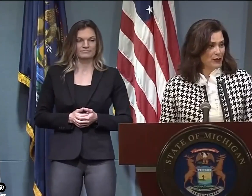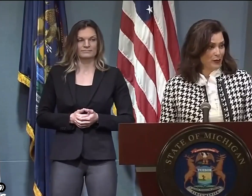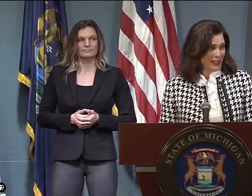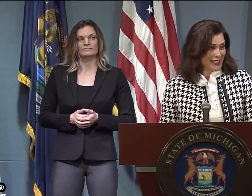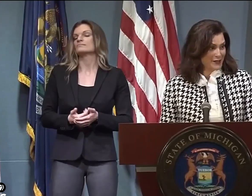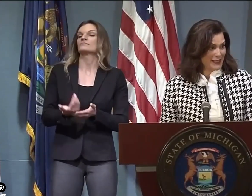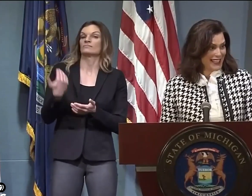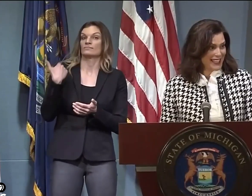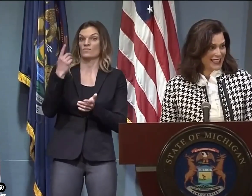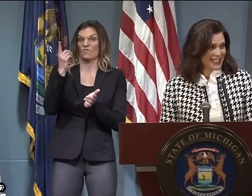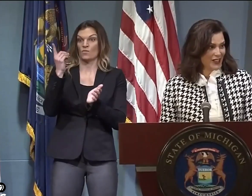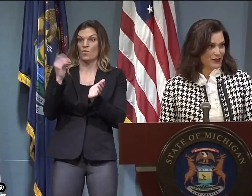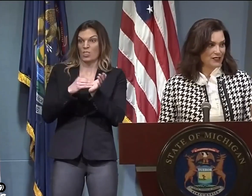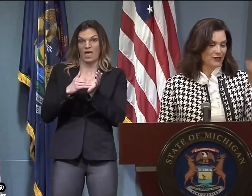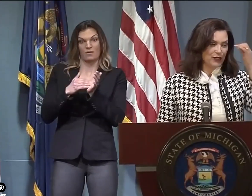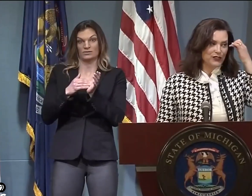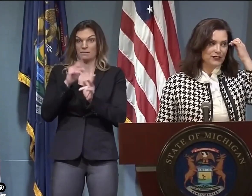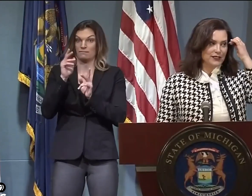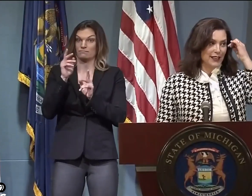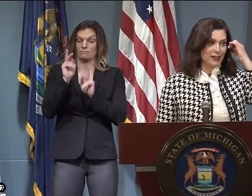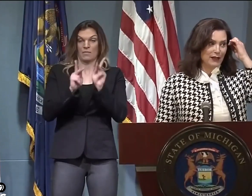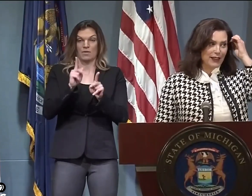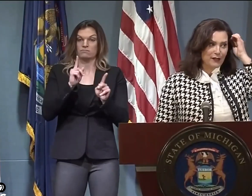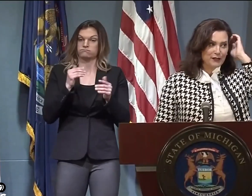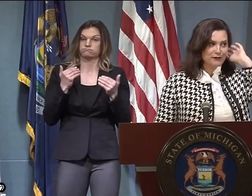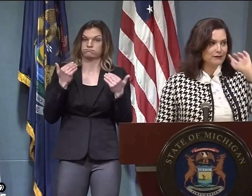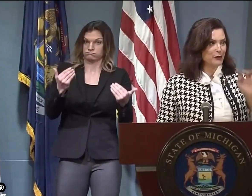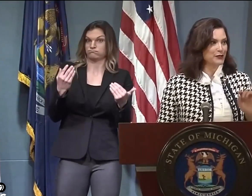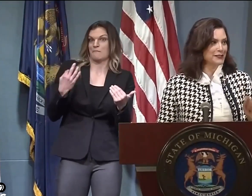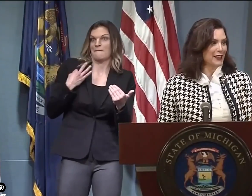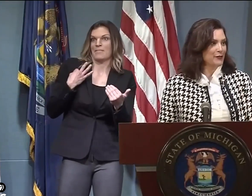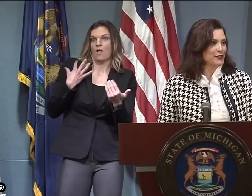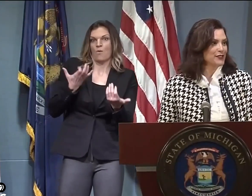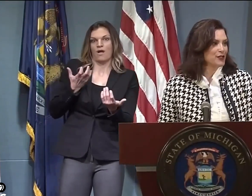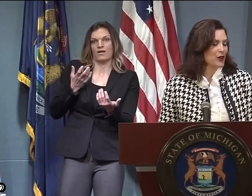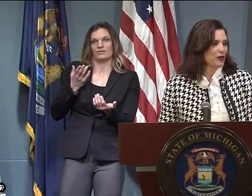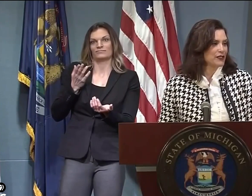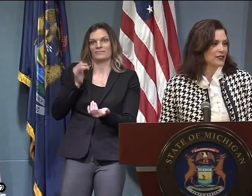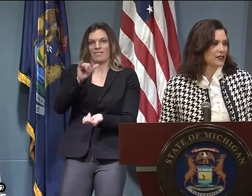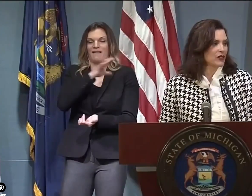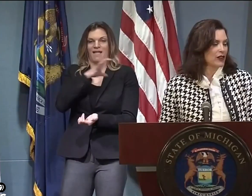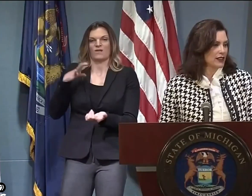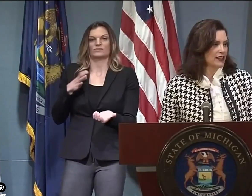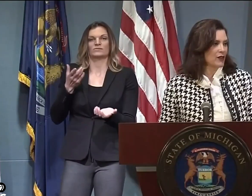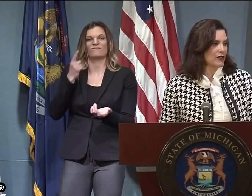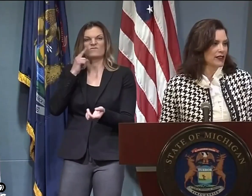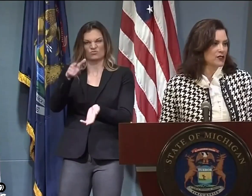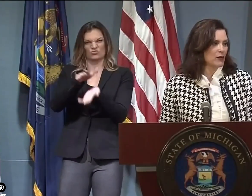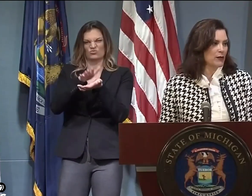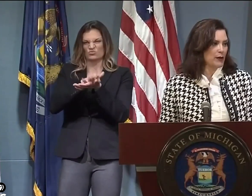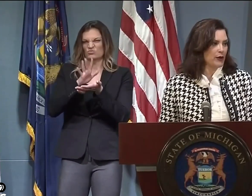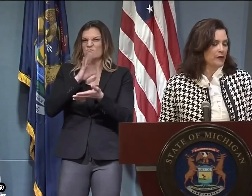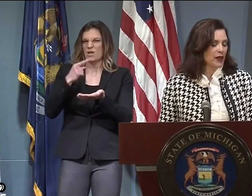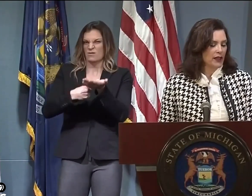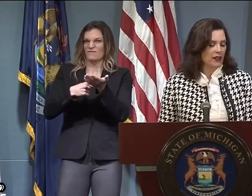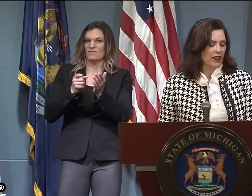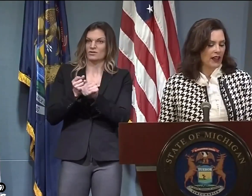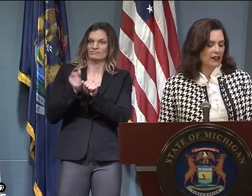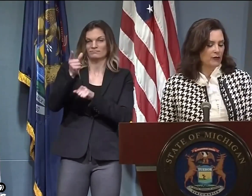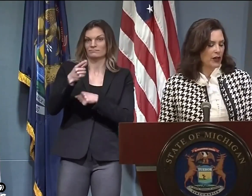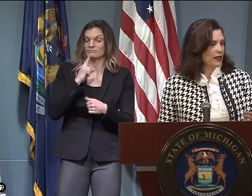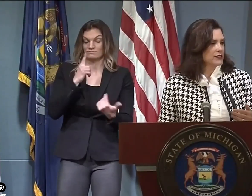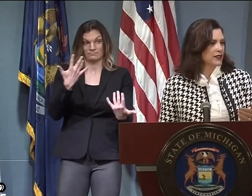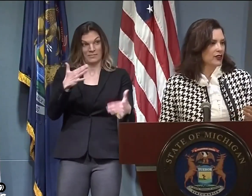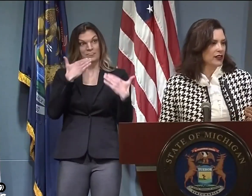we had over a thousand people apply to be on this council, which is not going to be a thousand person council. So it's a